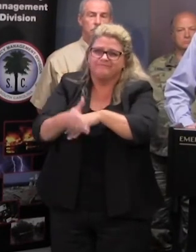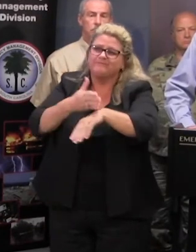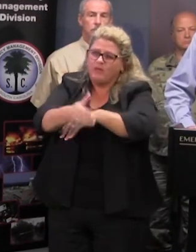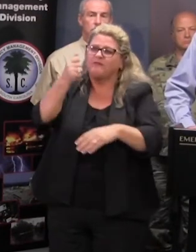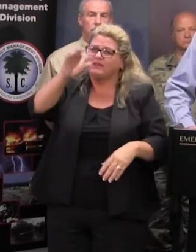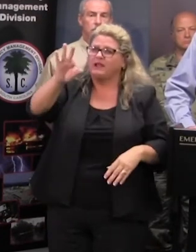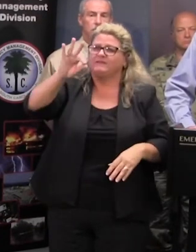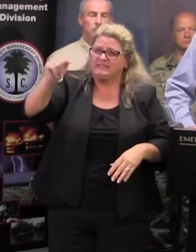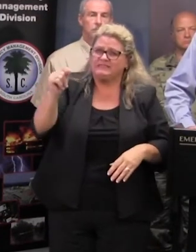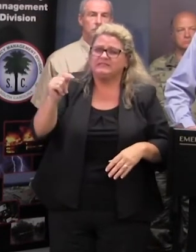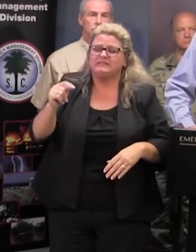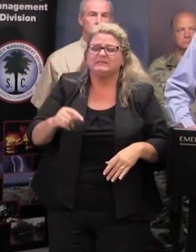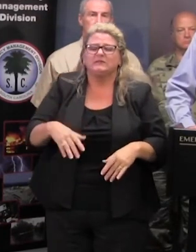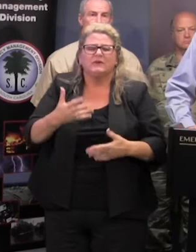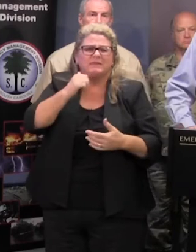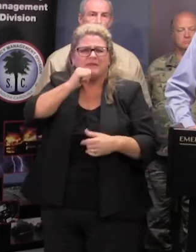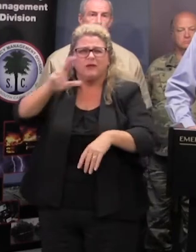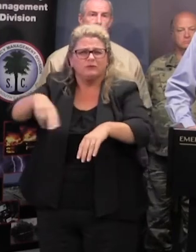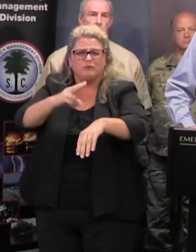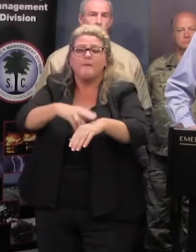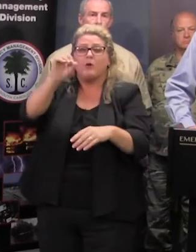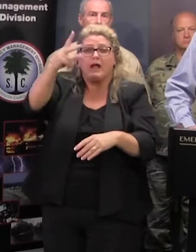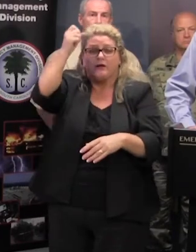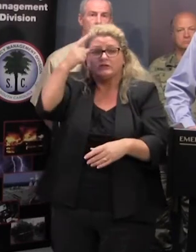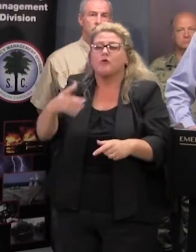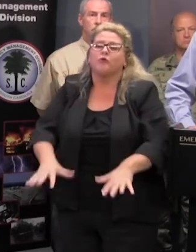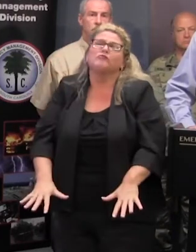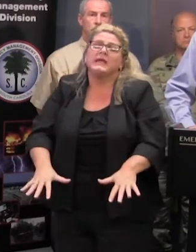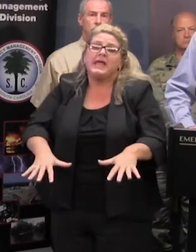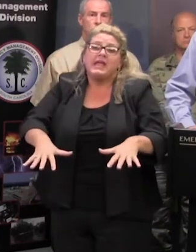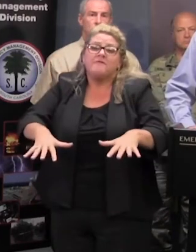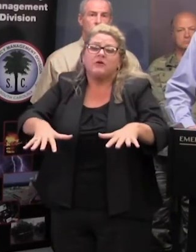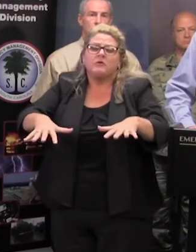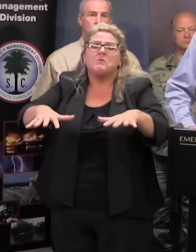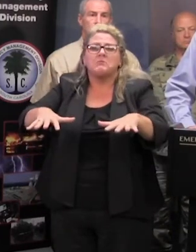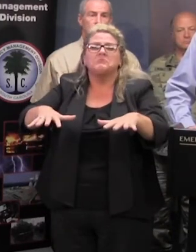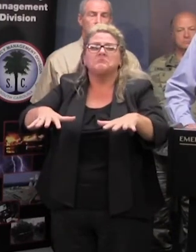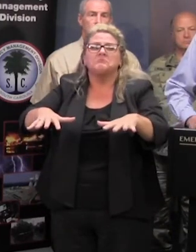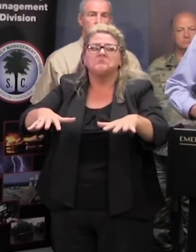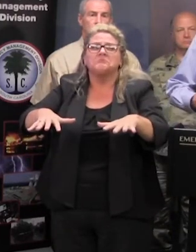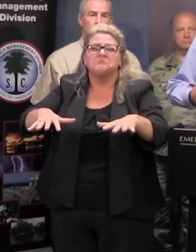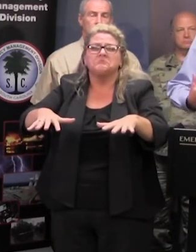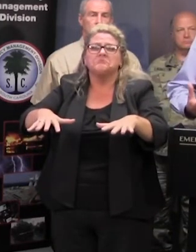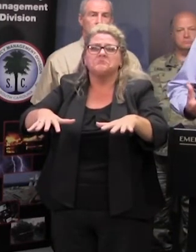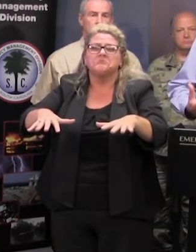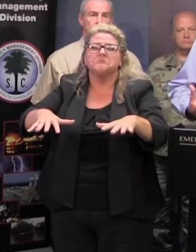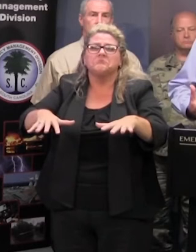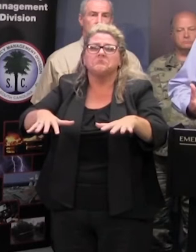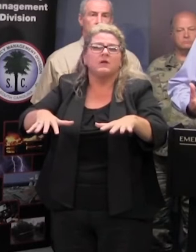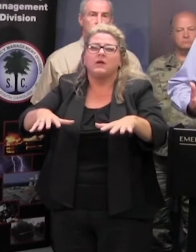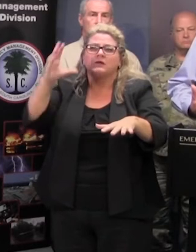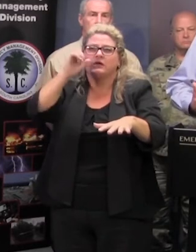we'll see that will be unusual the river will come up and it will seem to stop rising or crest and then we'll get that